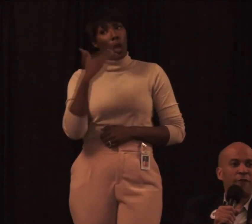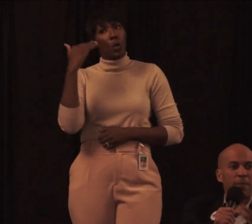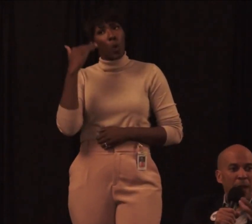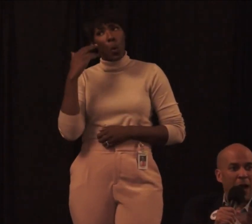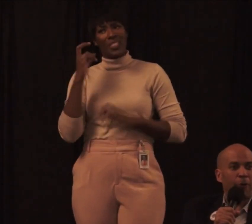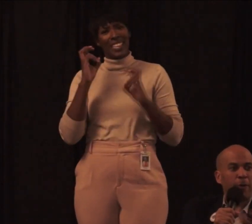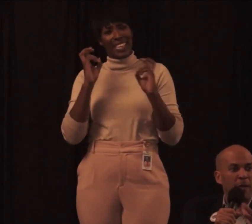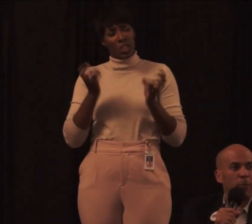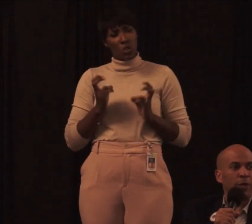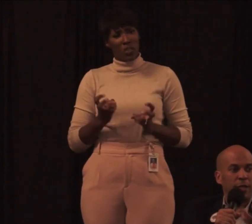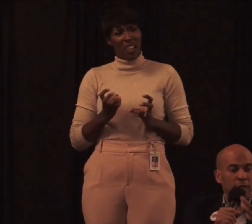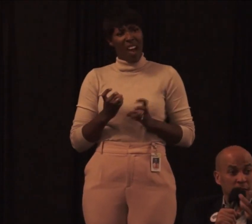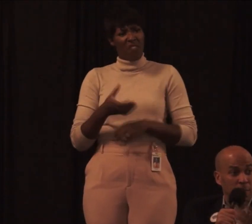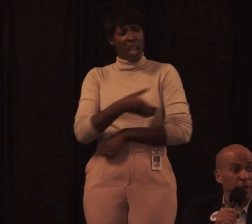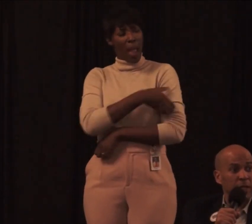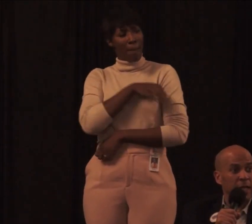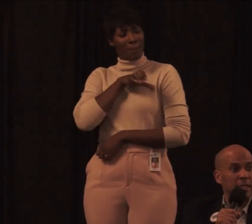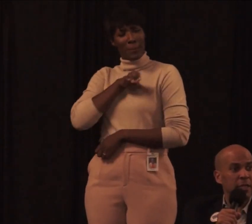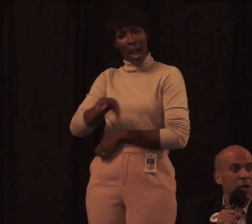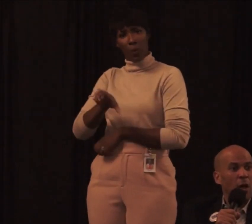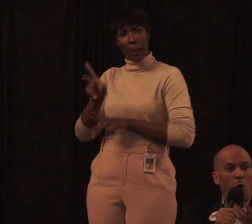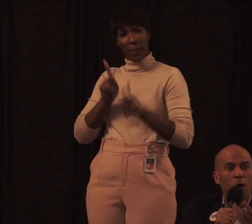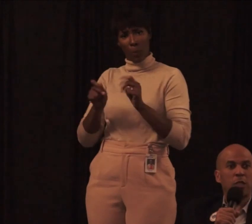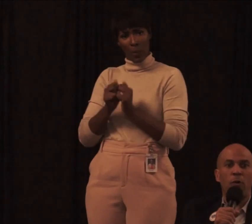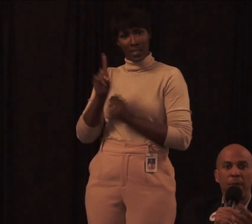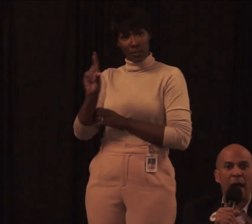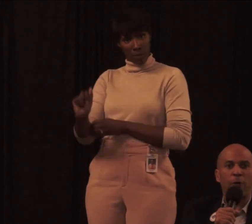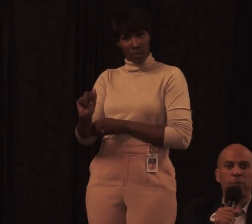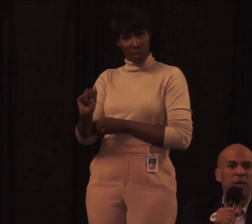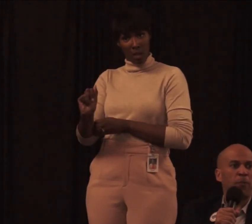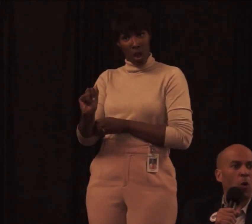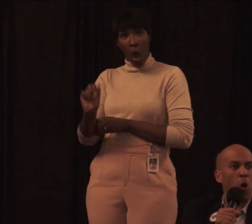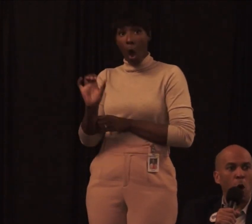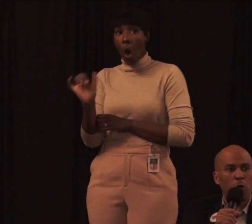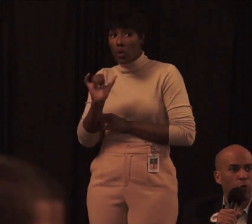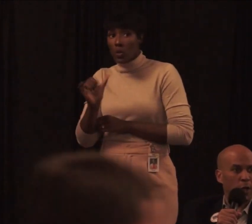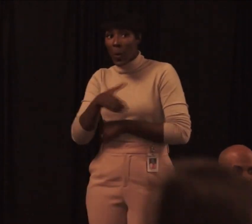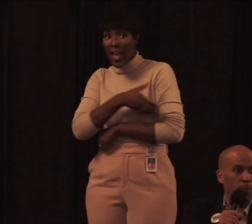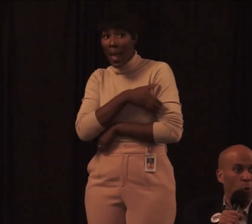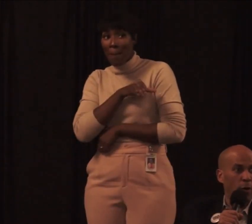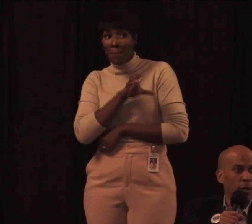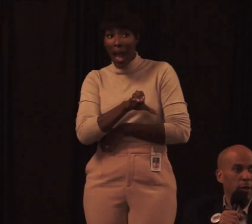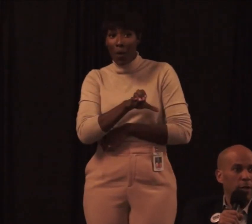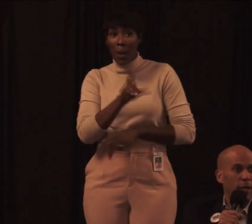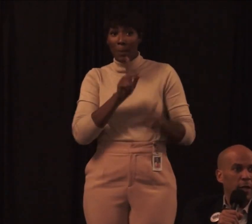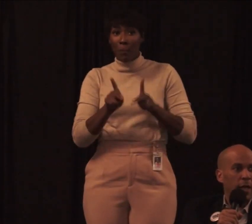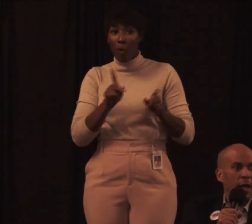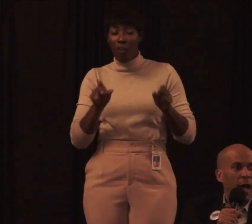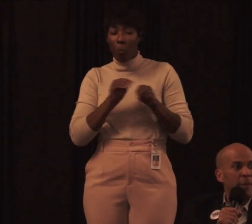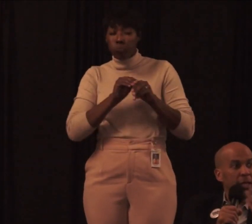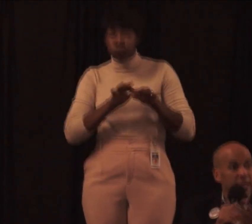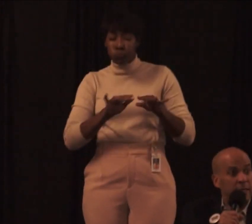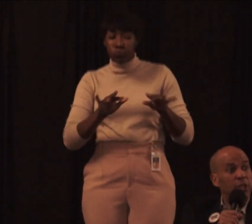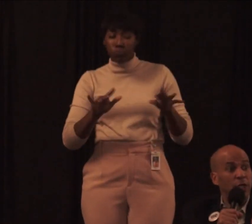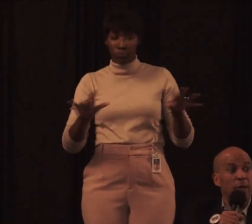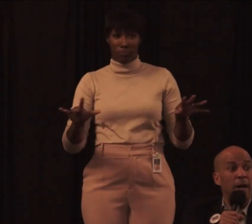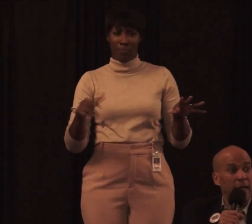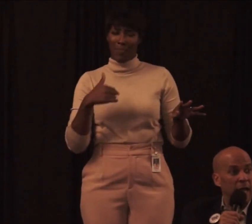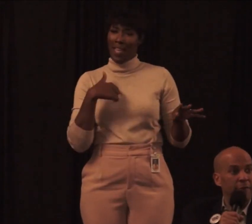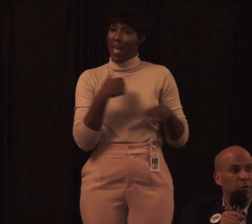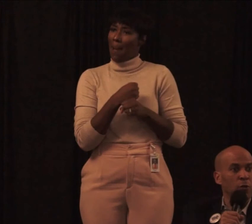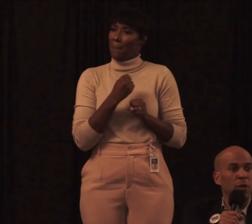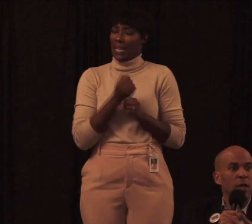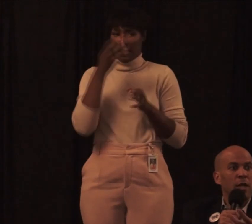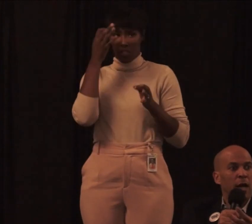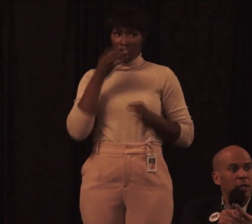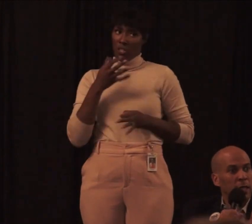issues of empowering people with disabilities also empowers people all across the board. I made a decision in